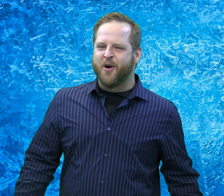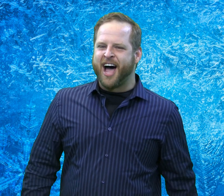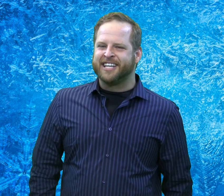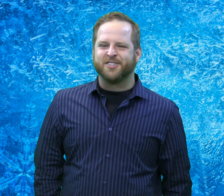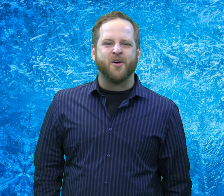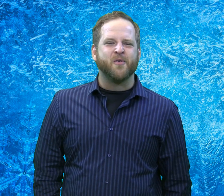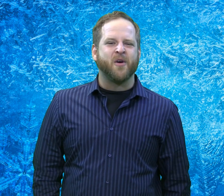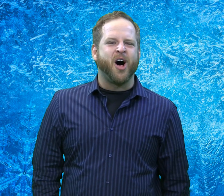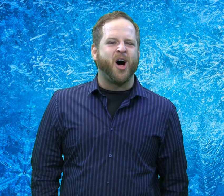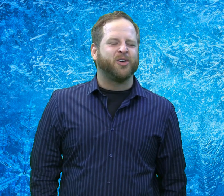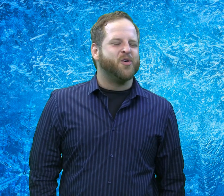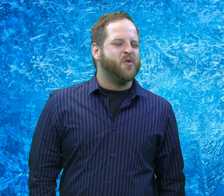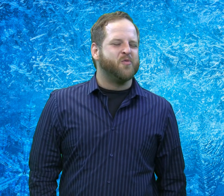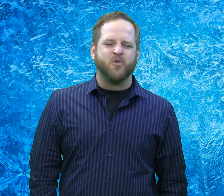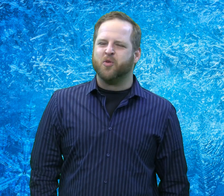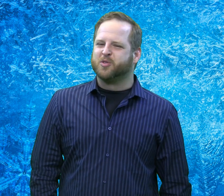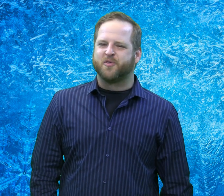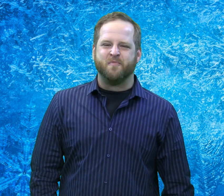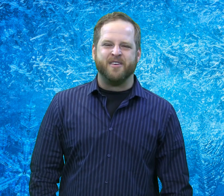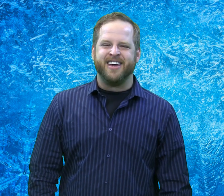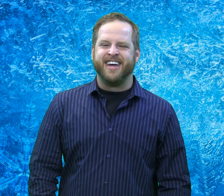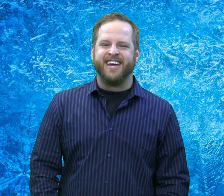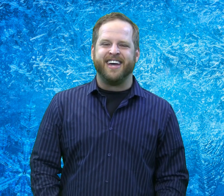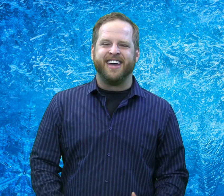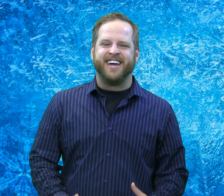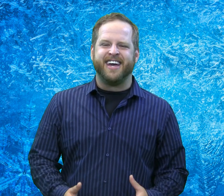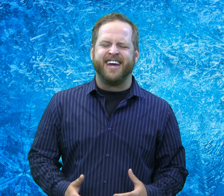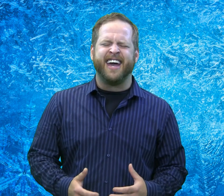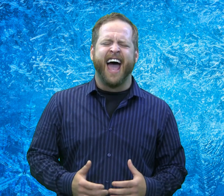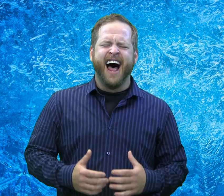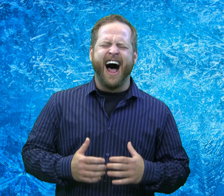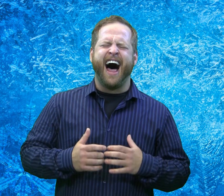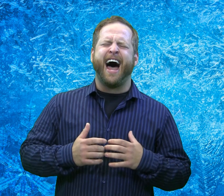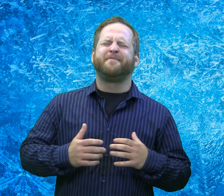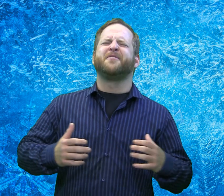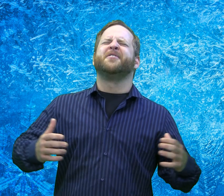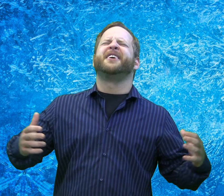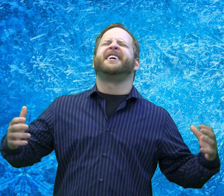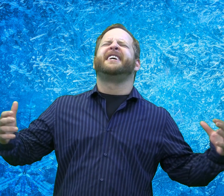right, no wrong, no rules for me. I'm free.